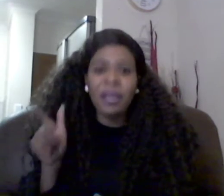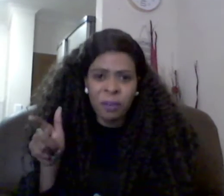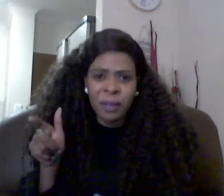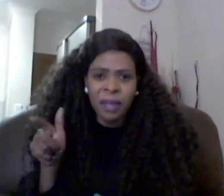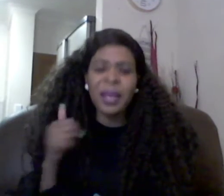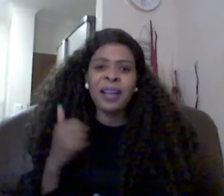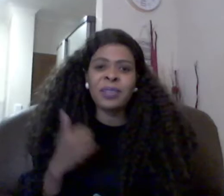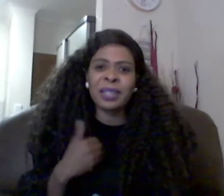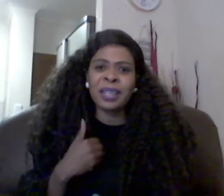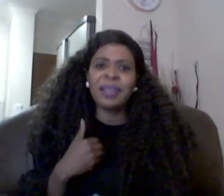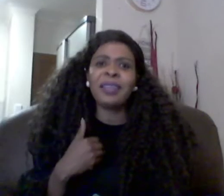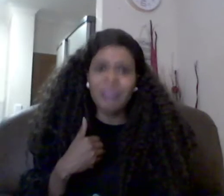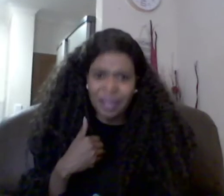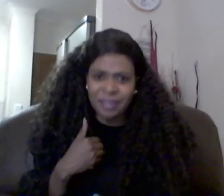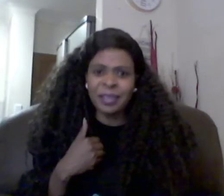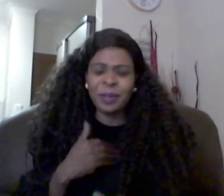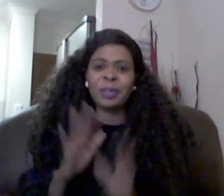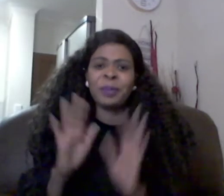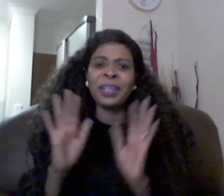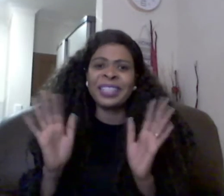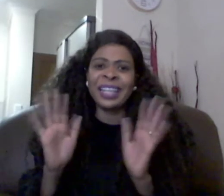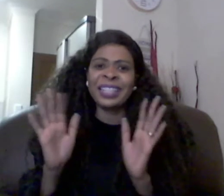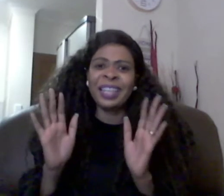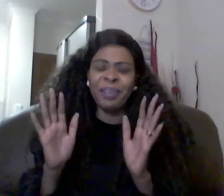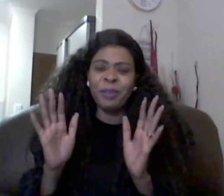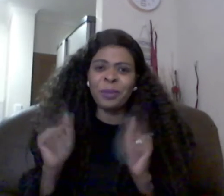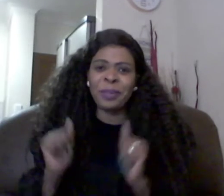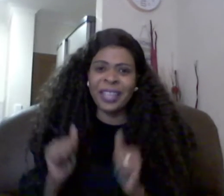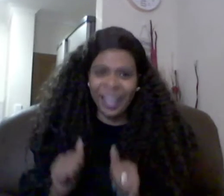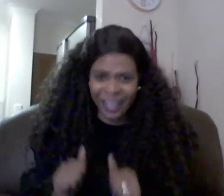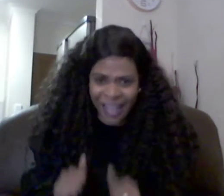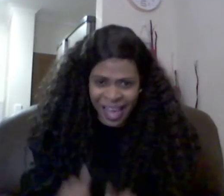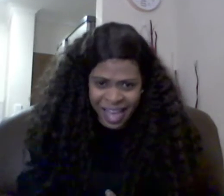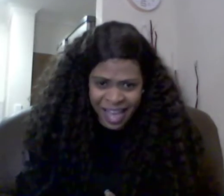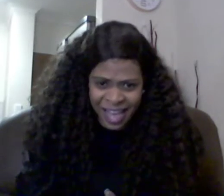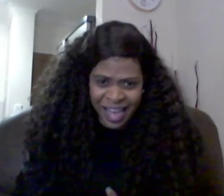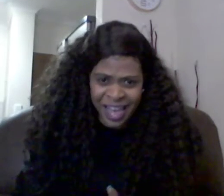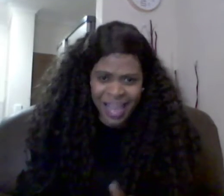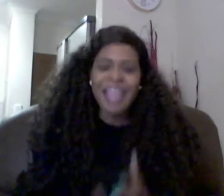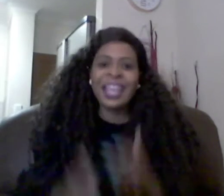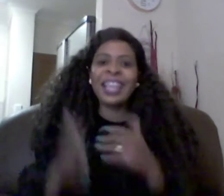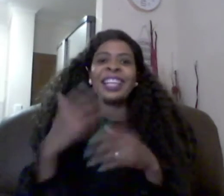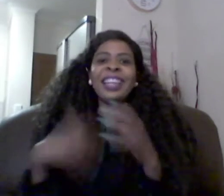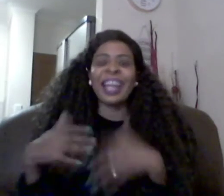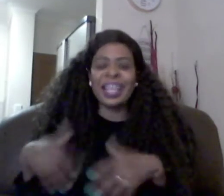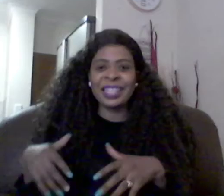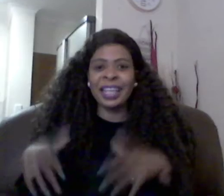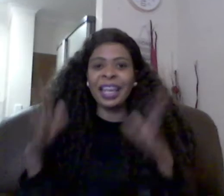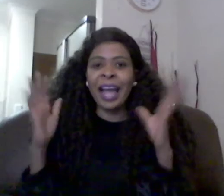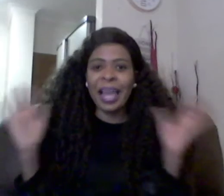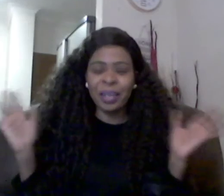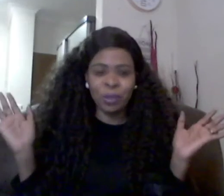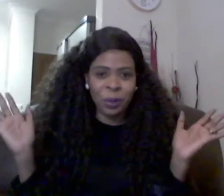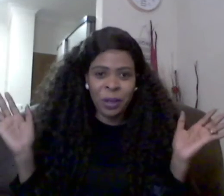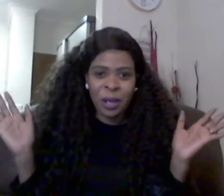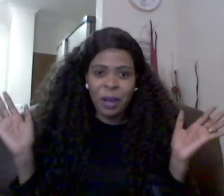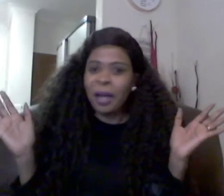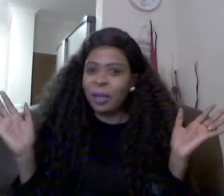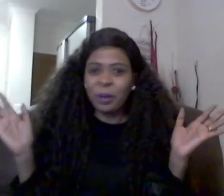love him and my answer was like yes and the holy spirit they says leave it to me he did the rest and then i had to uh you know